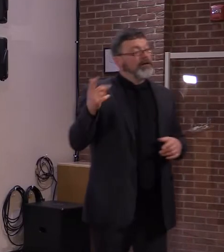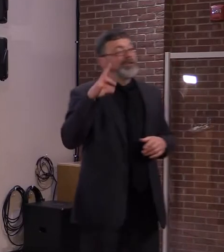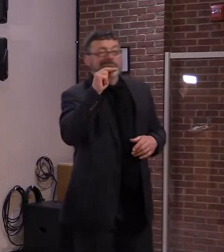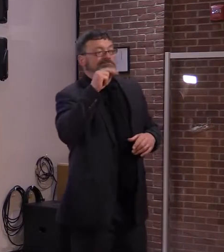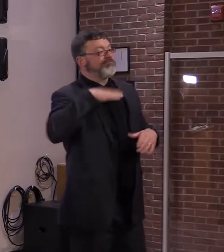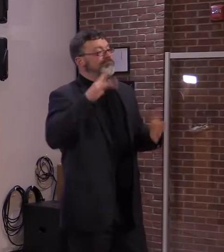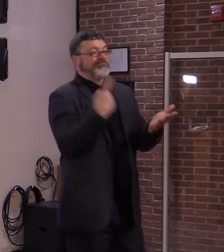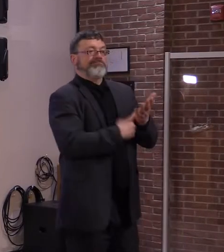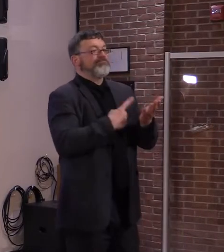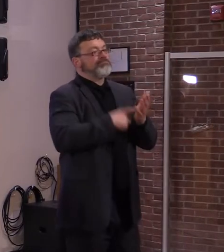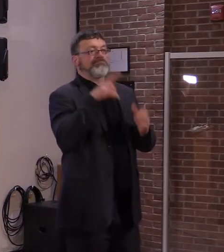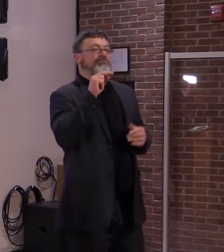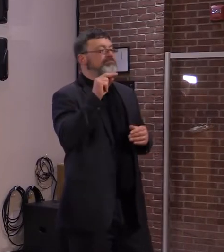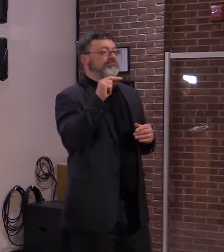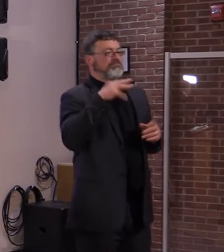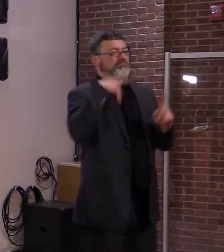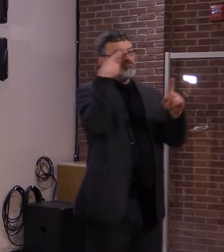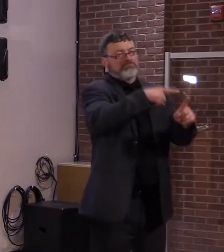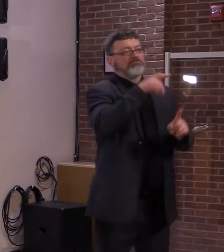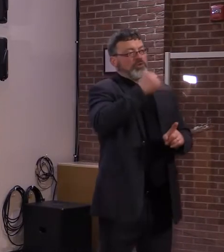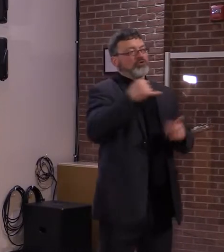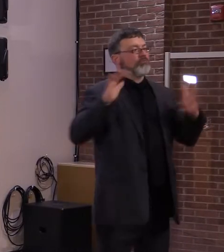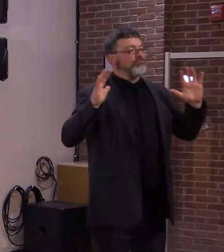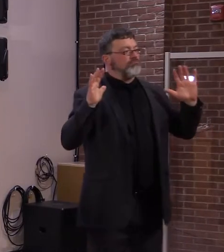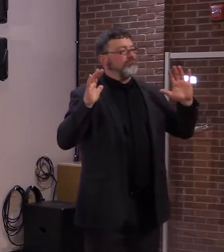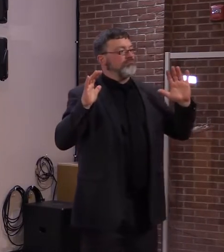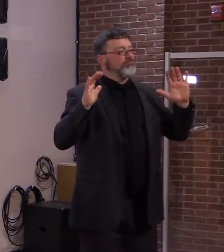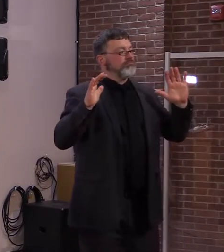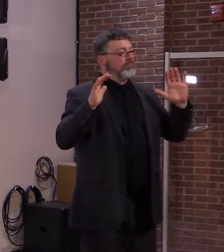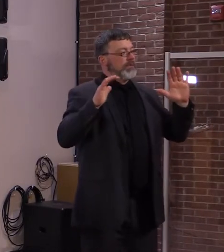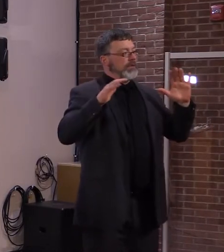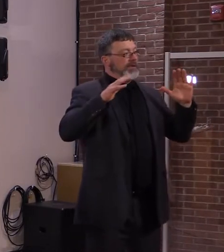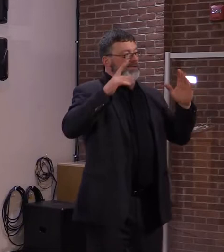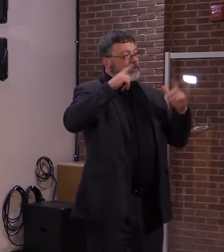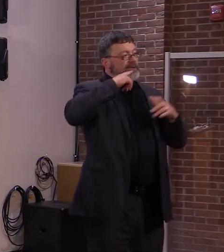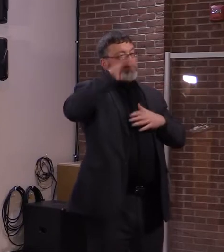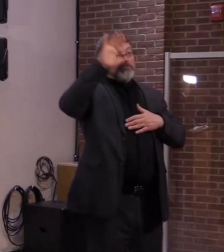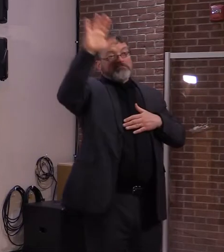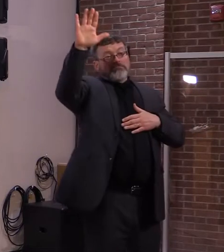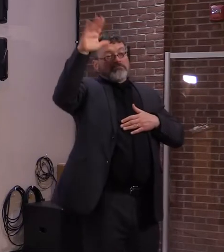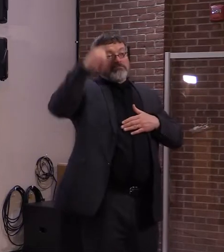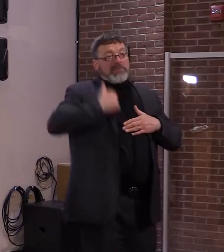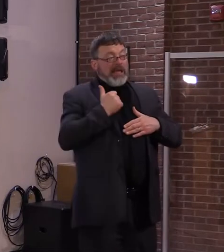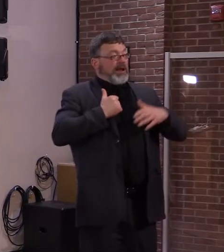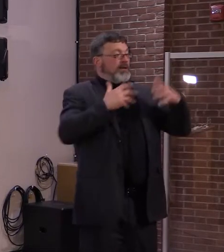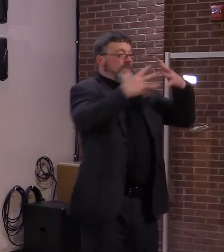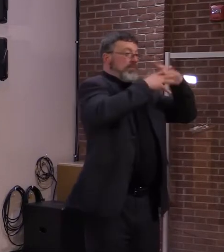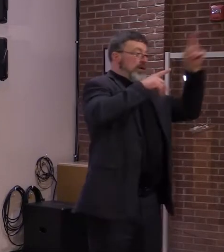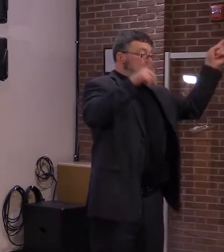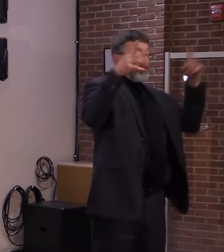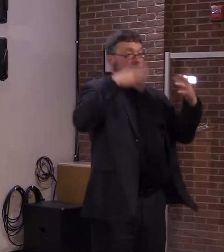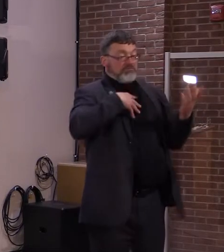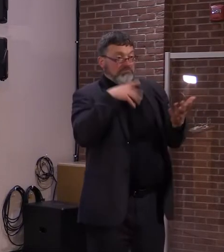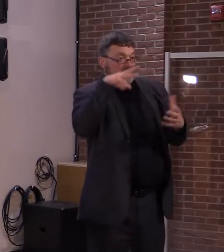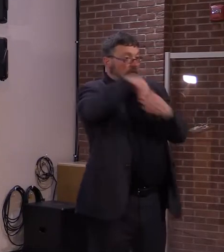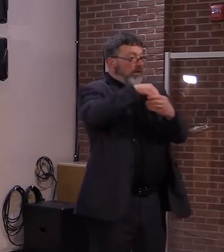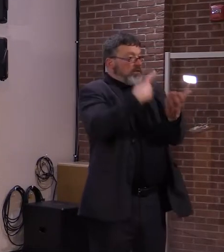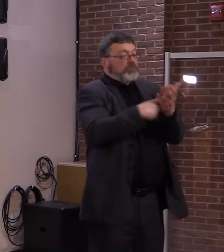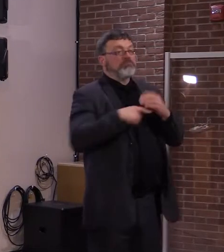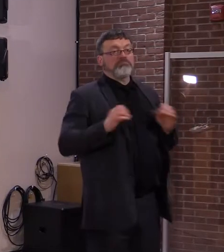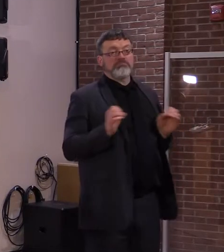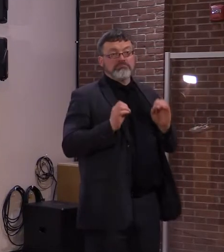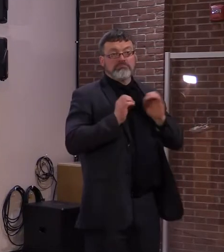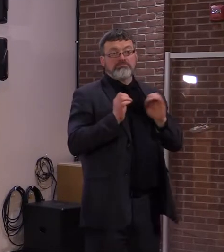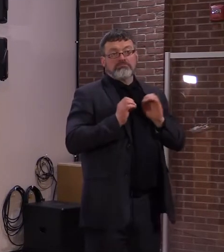country has its concerns for good reason. So, we'll just have to wait and see what